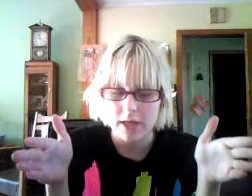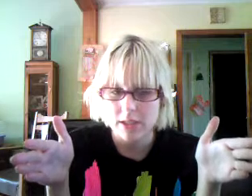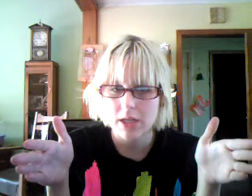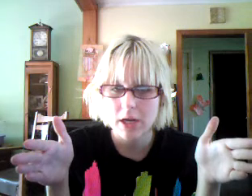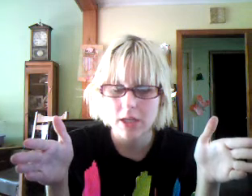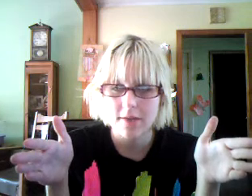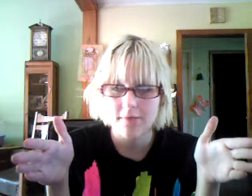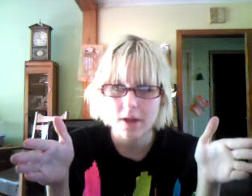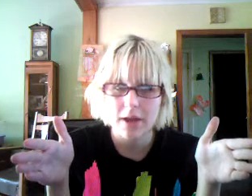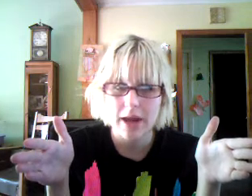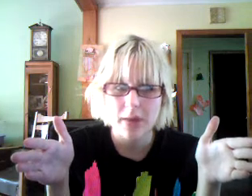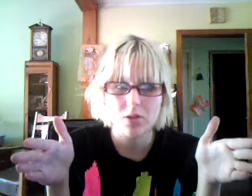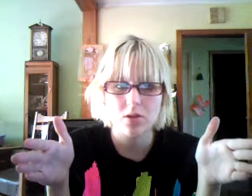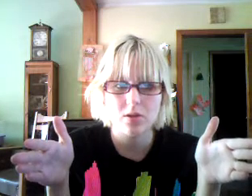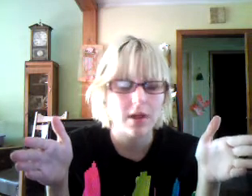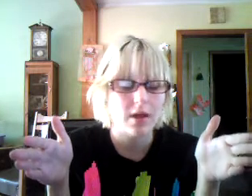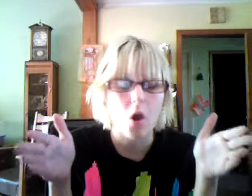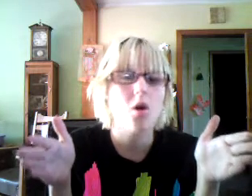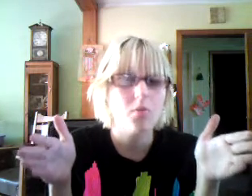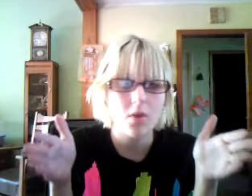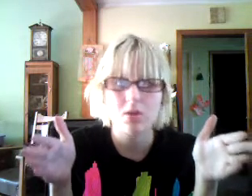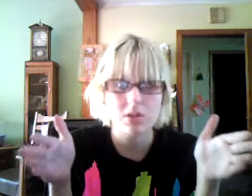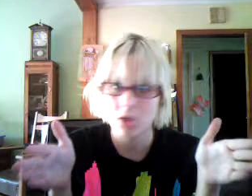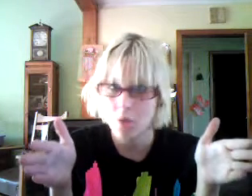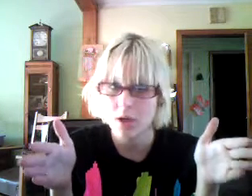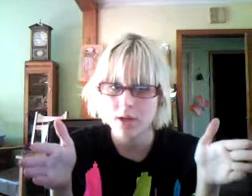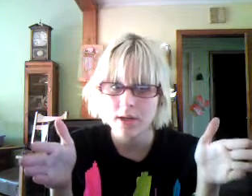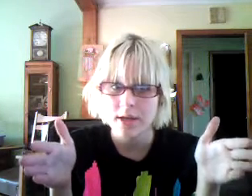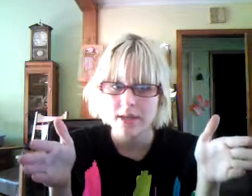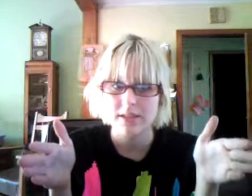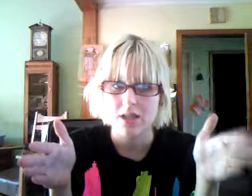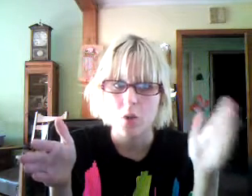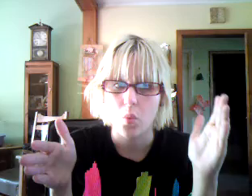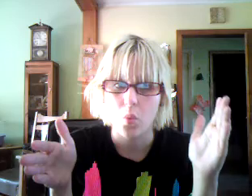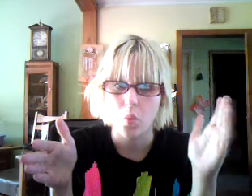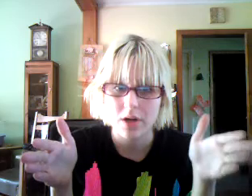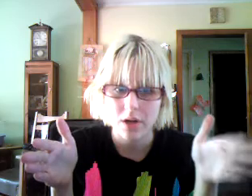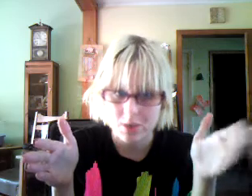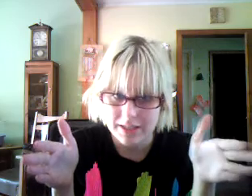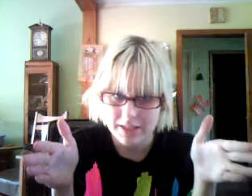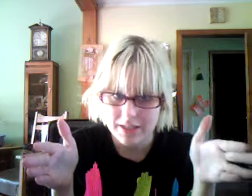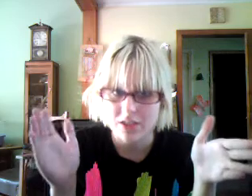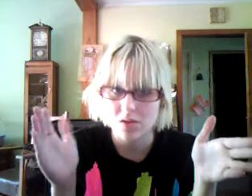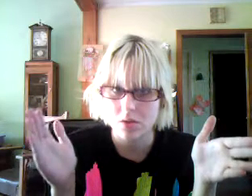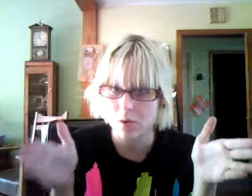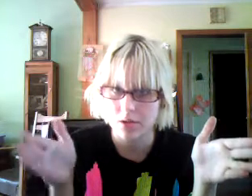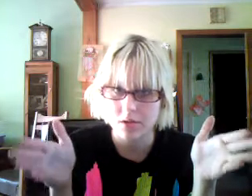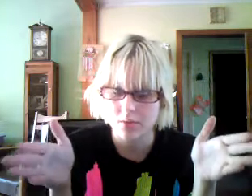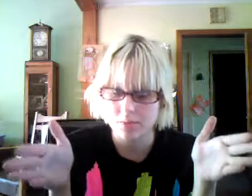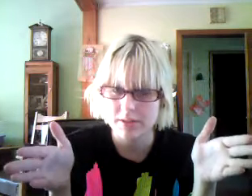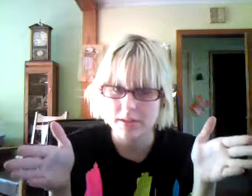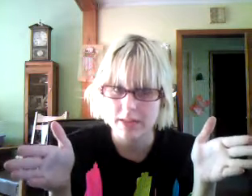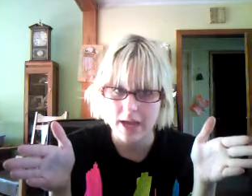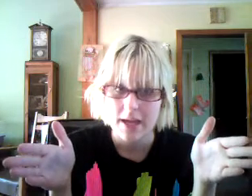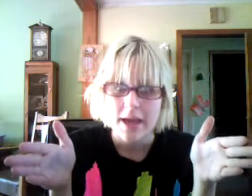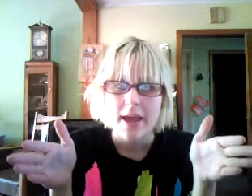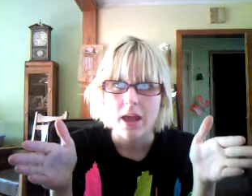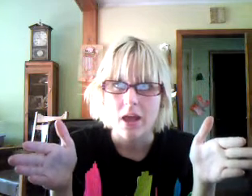in the study, they found that absolutely, like, almost no one is 100% this or 100% that. And